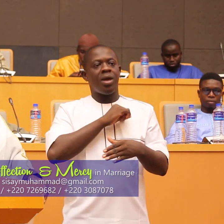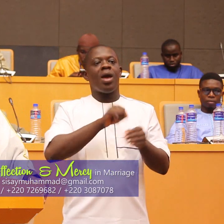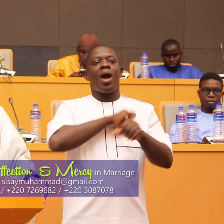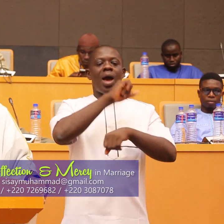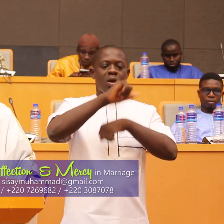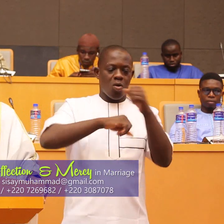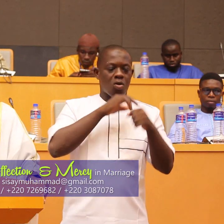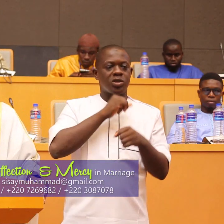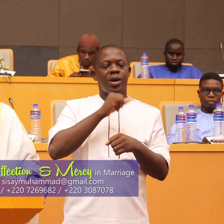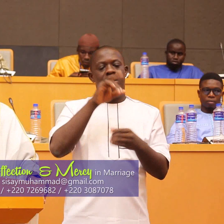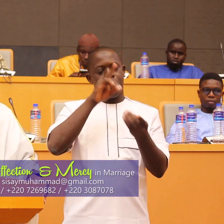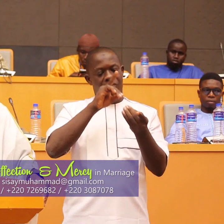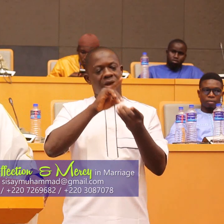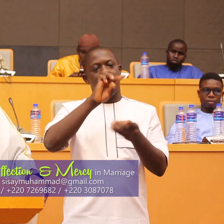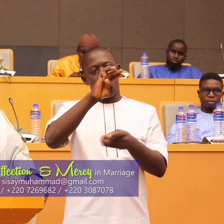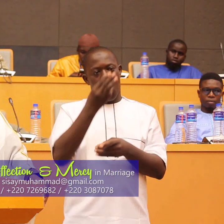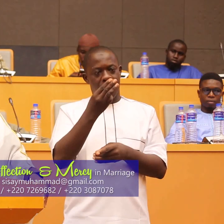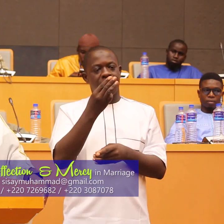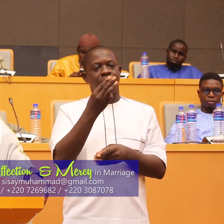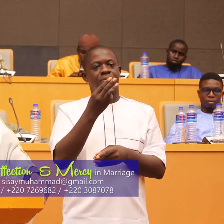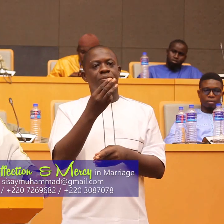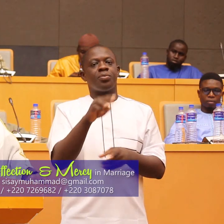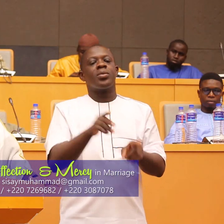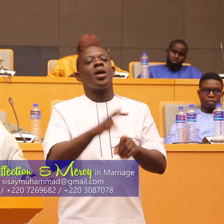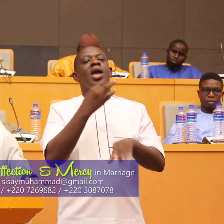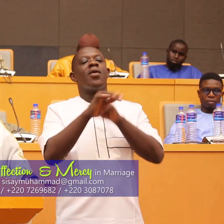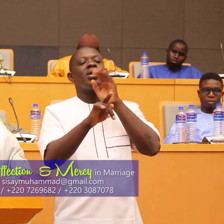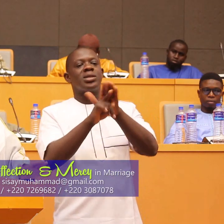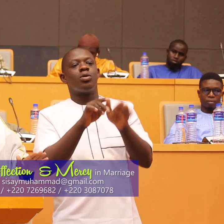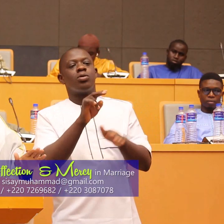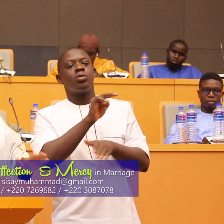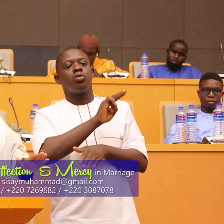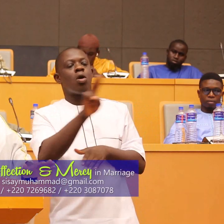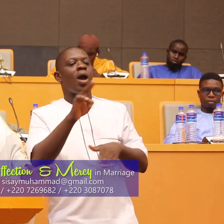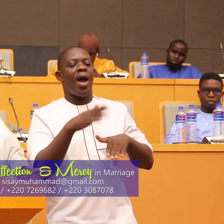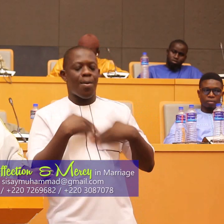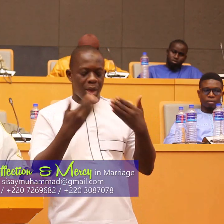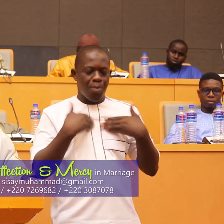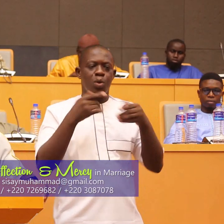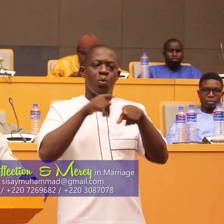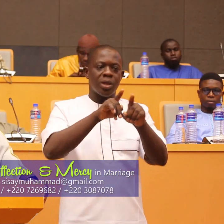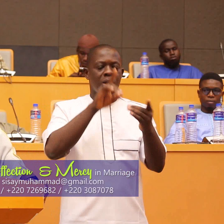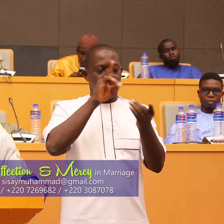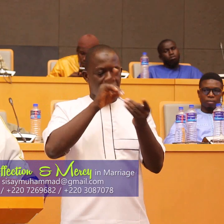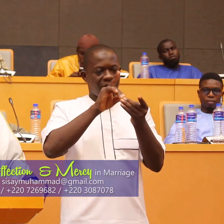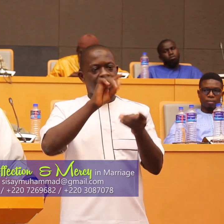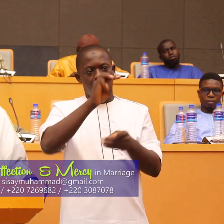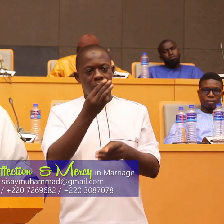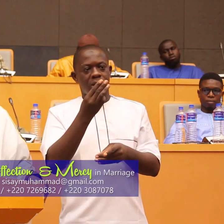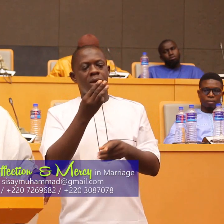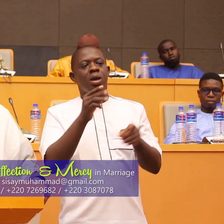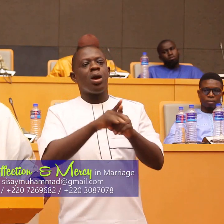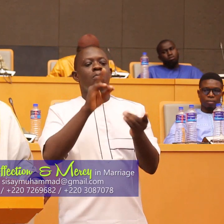Rasulullah went to the extent that even if she is not pleased with Rasulullah sallallahu alayhi wasallam